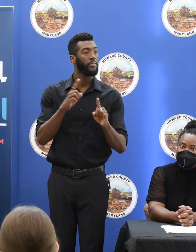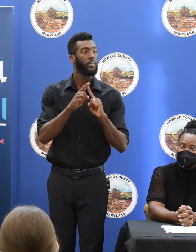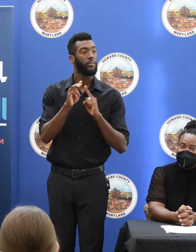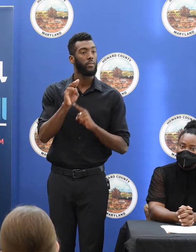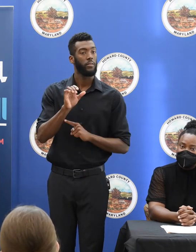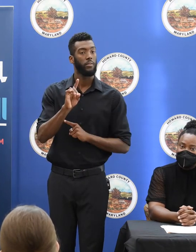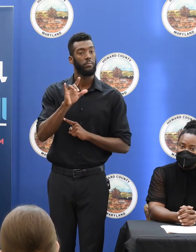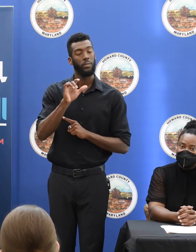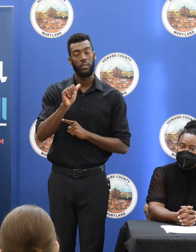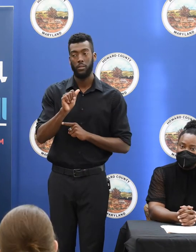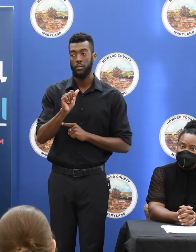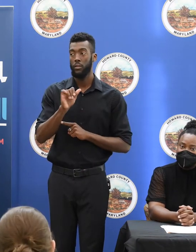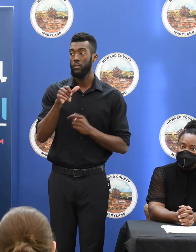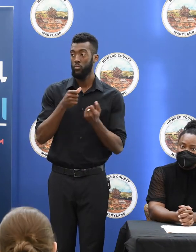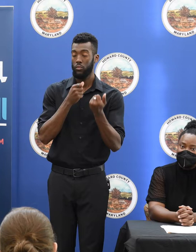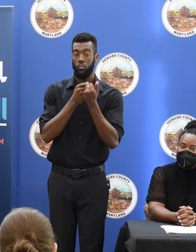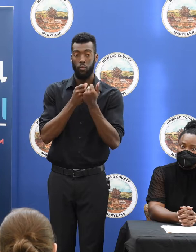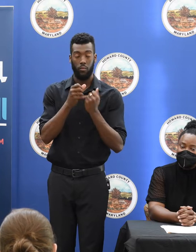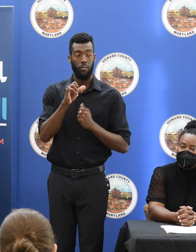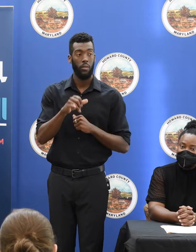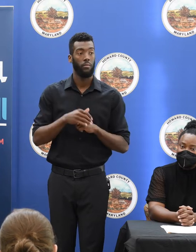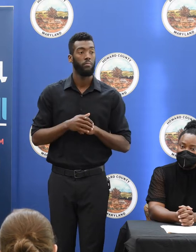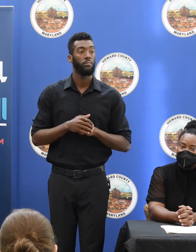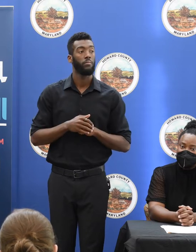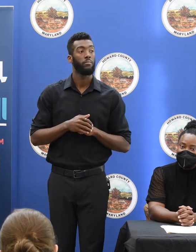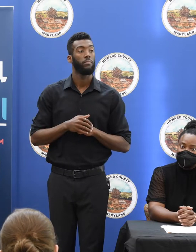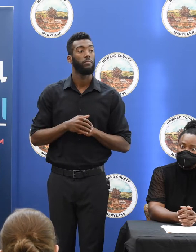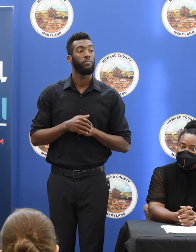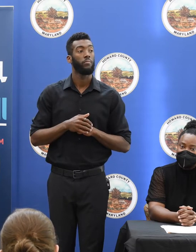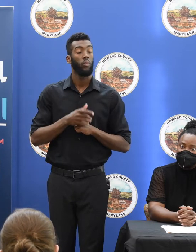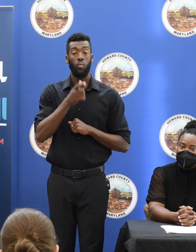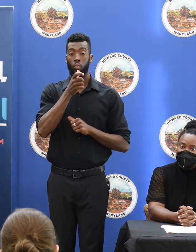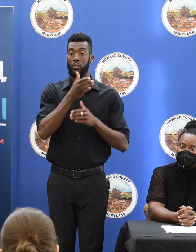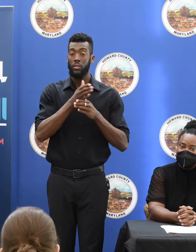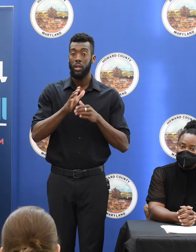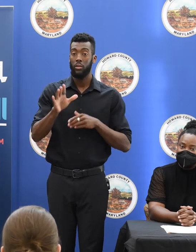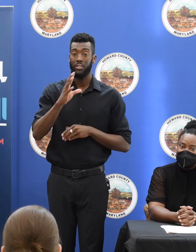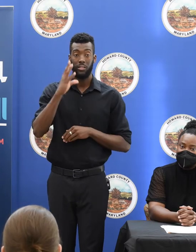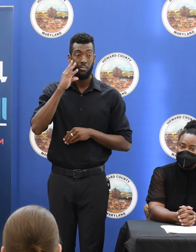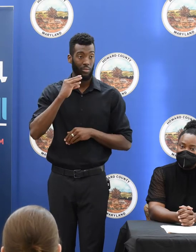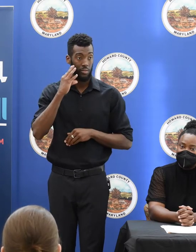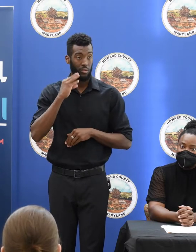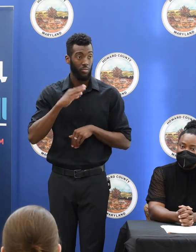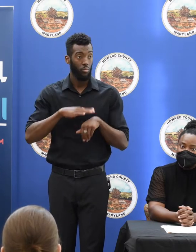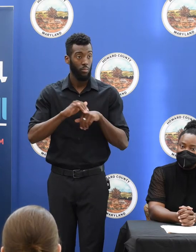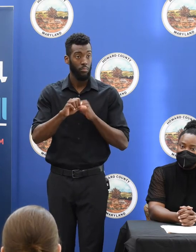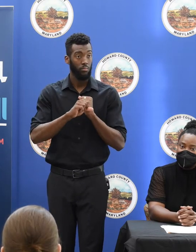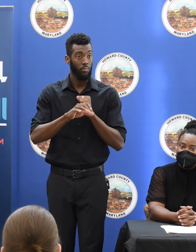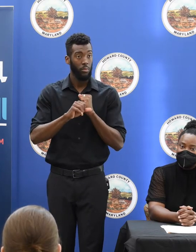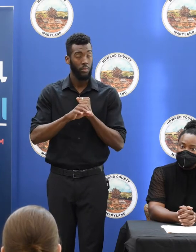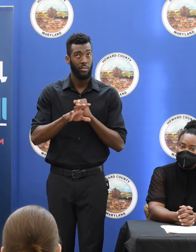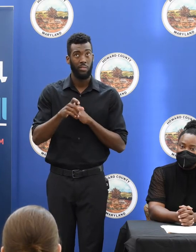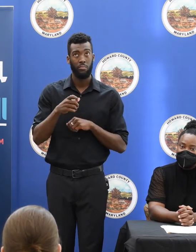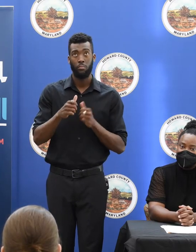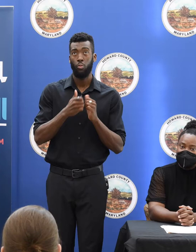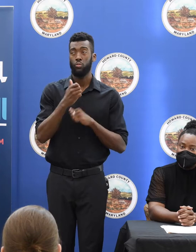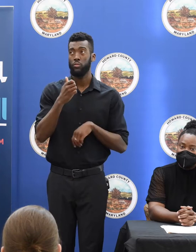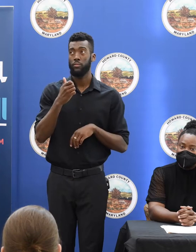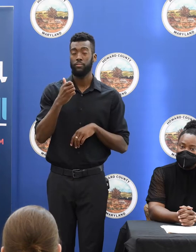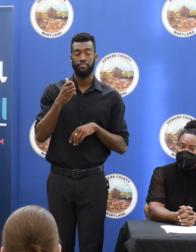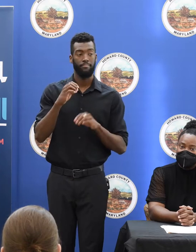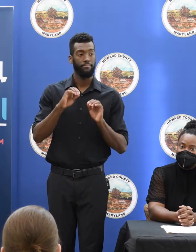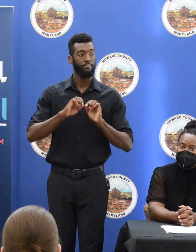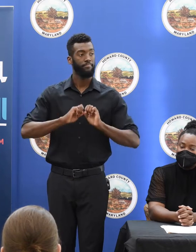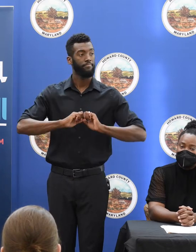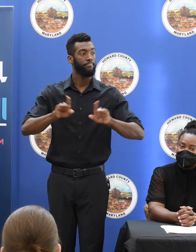in support of that. The person who was giving his experiences in the most prominent of those